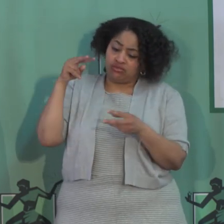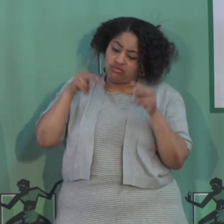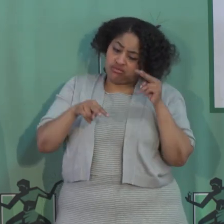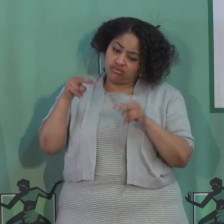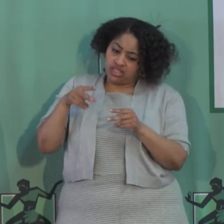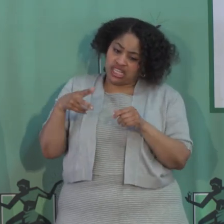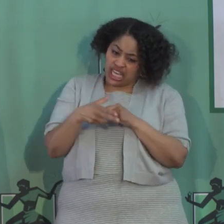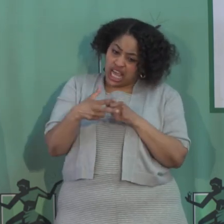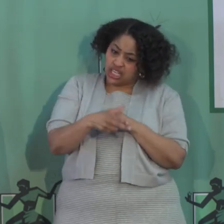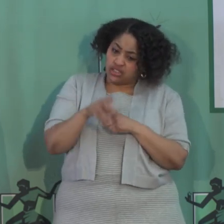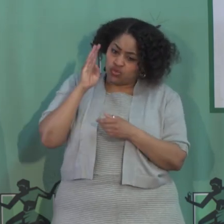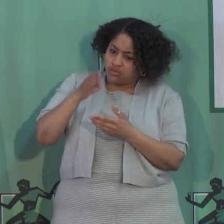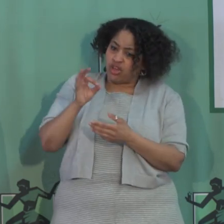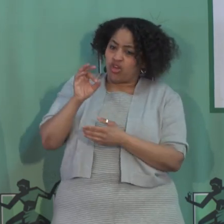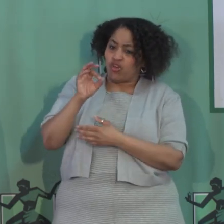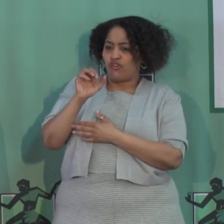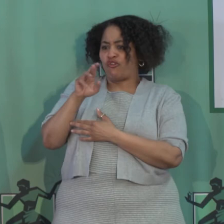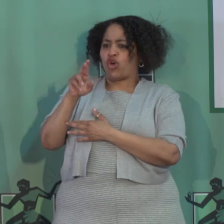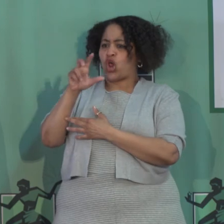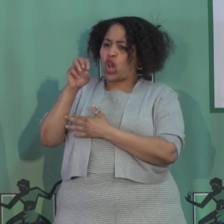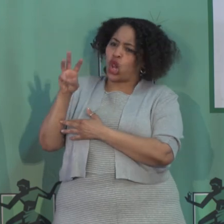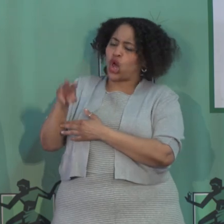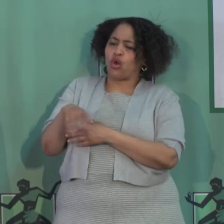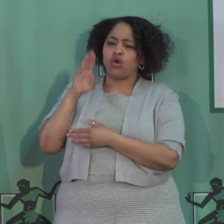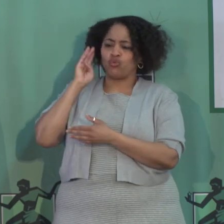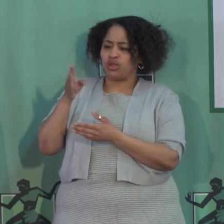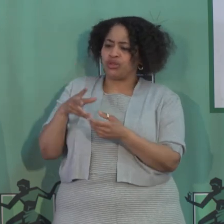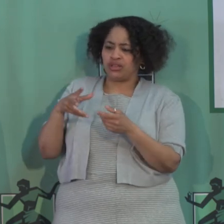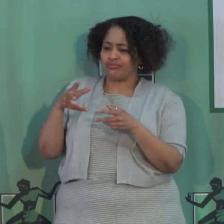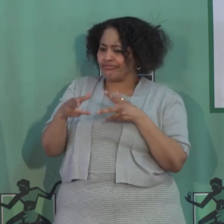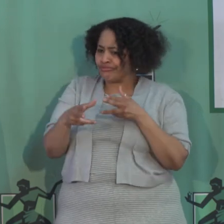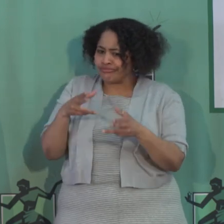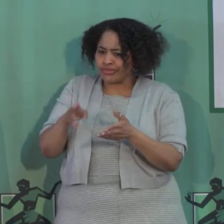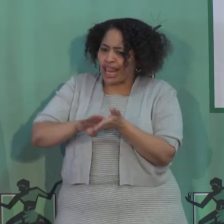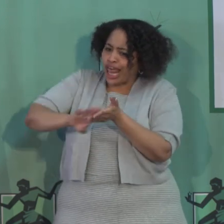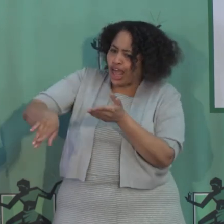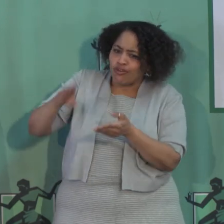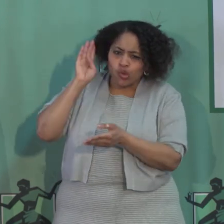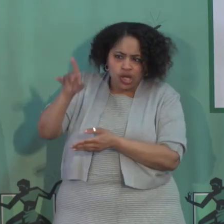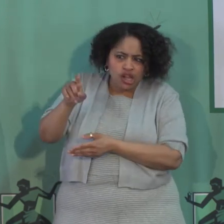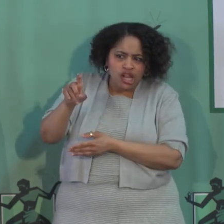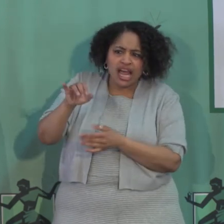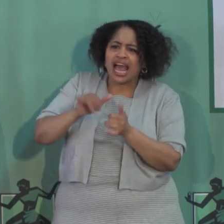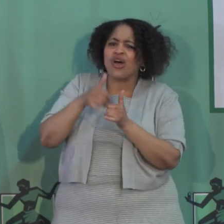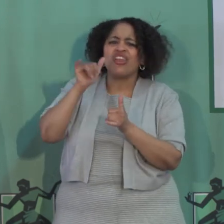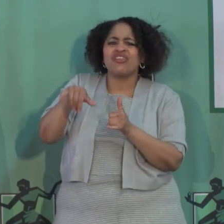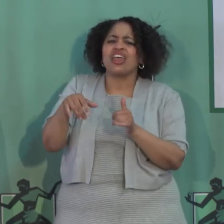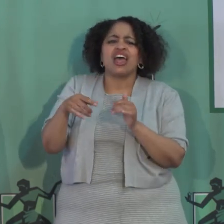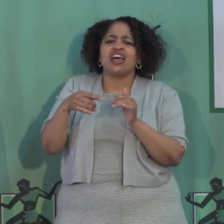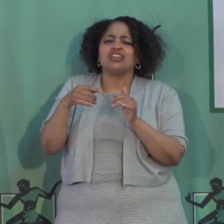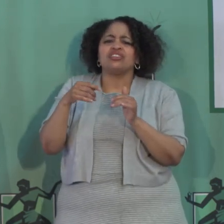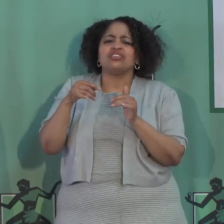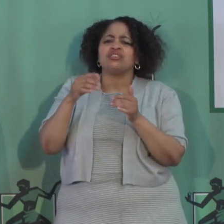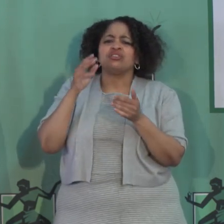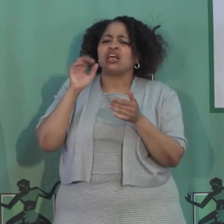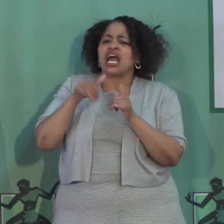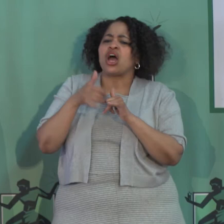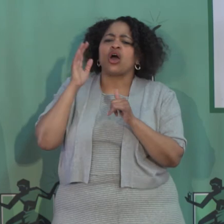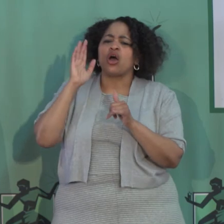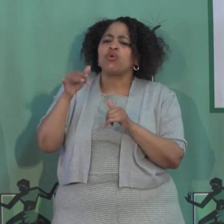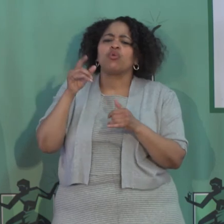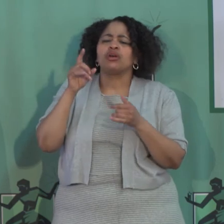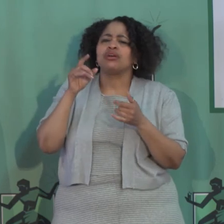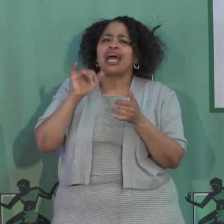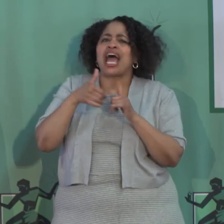layoffs? Could there be furloughs? Could there be pay cuts? And how does that reconcile with the discussion